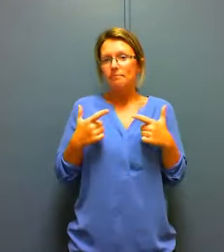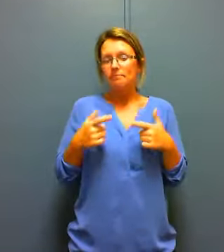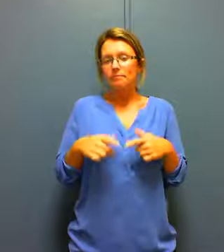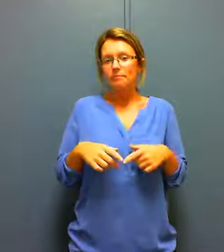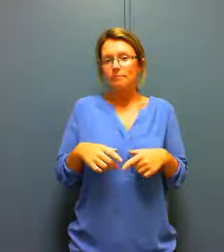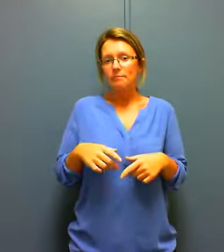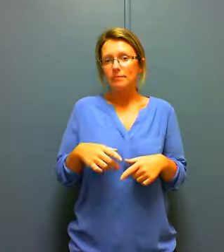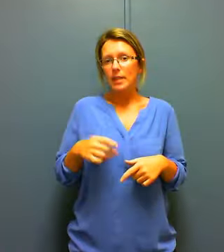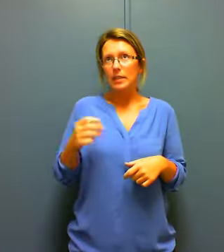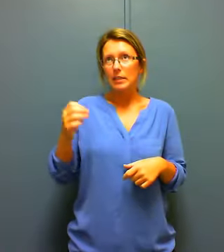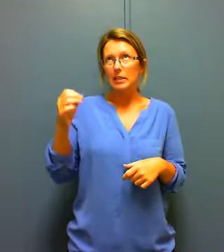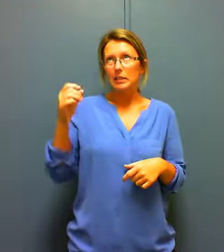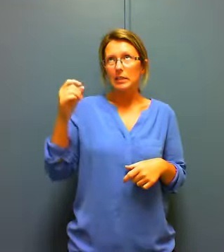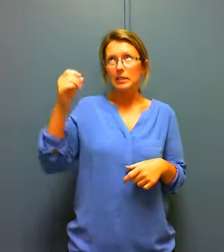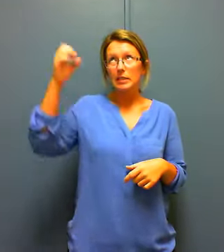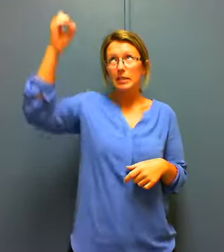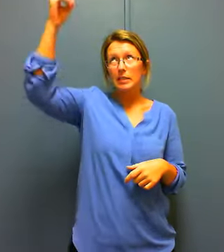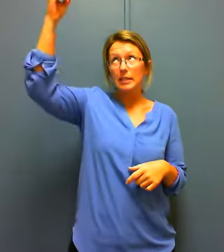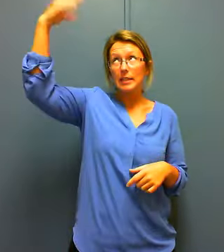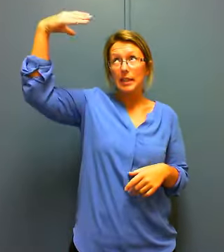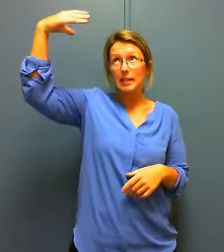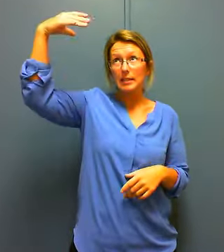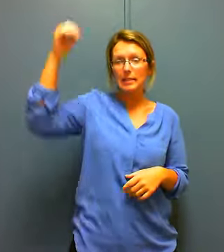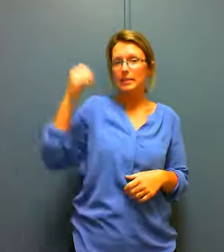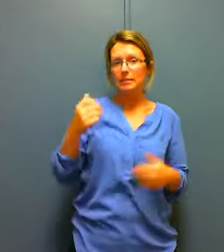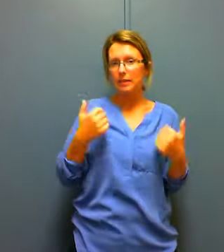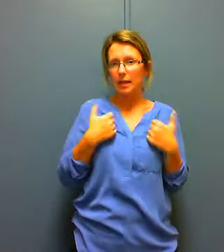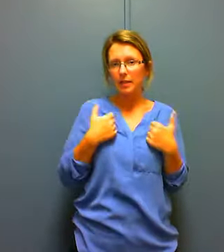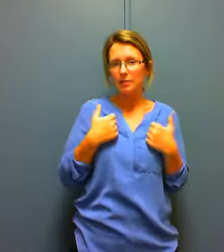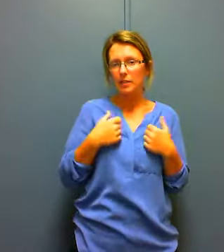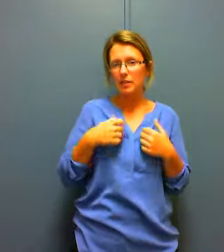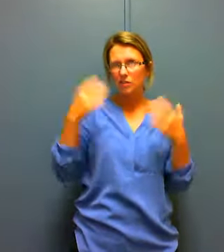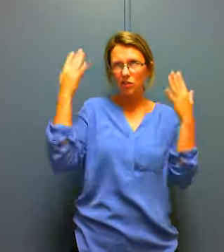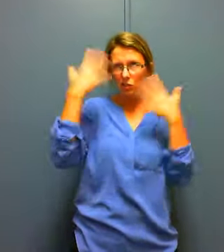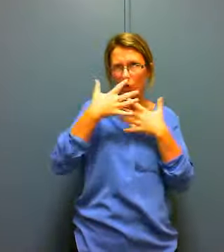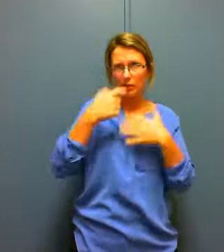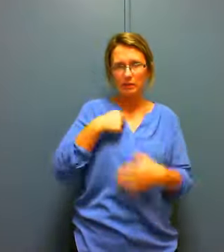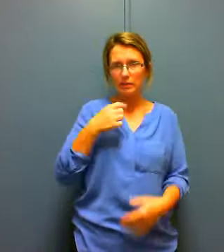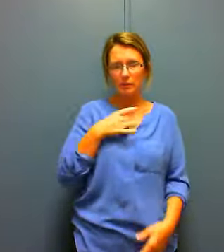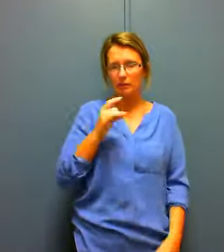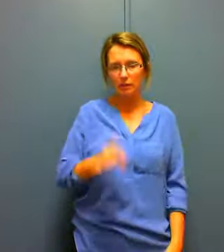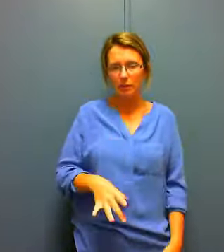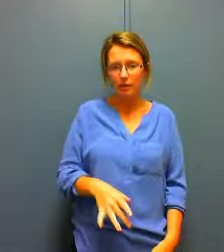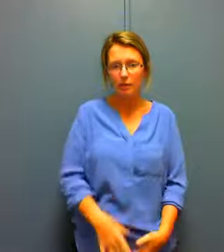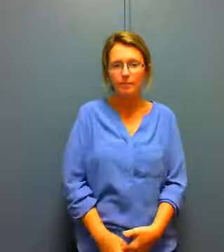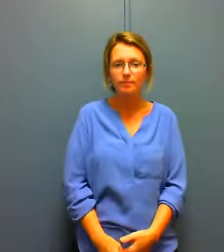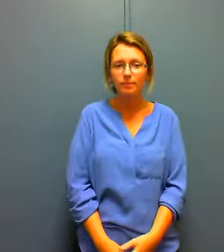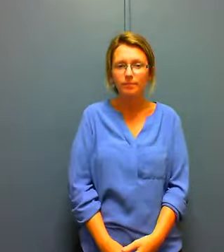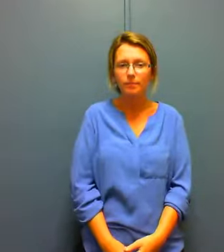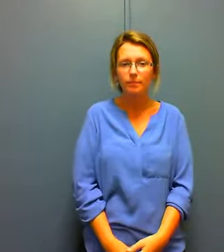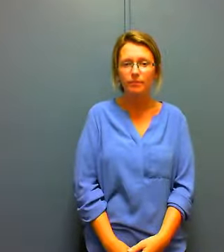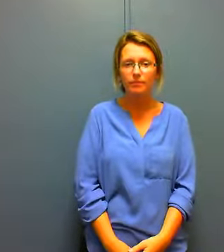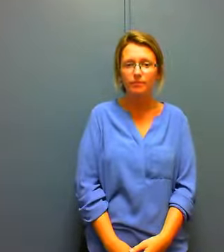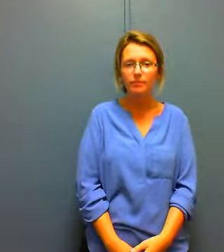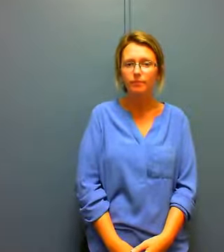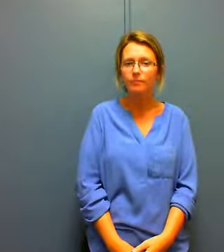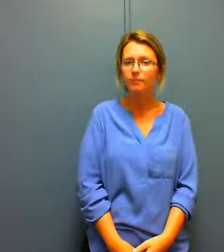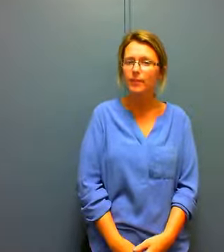had ceiling lights it looks really nice and like very neat to me right sometimes I need like a ceiling light to light up